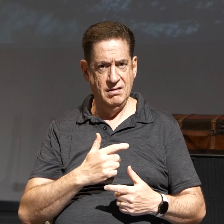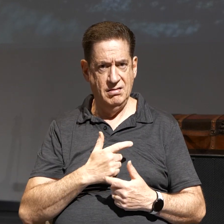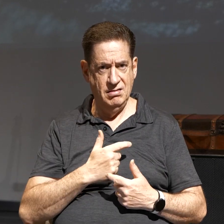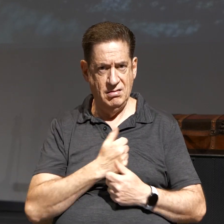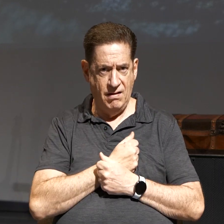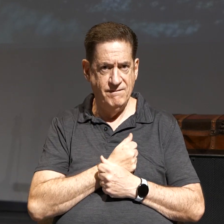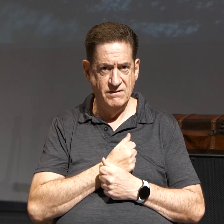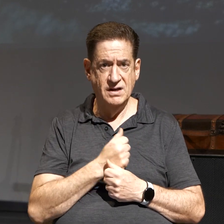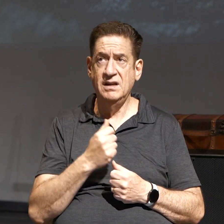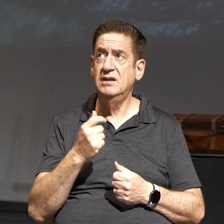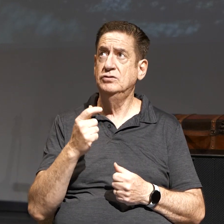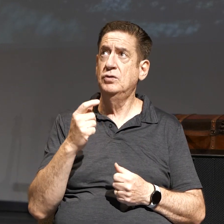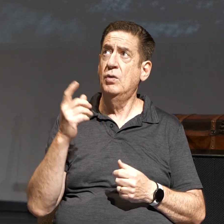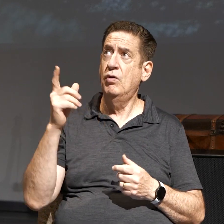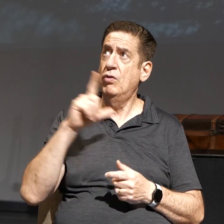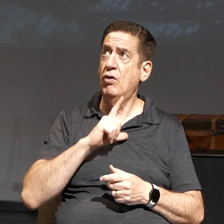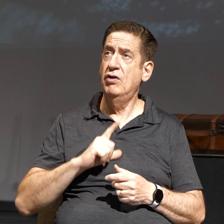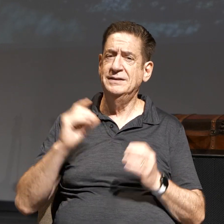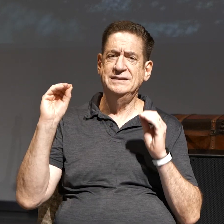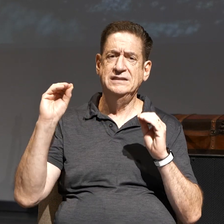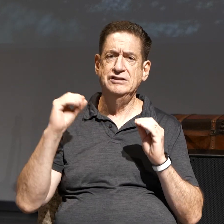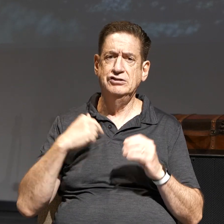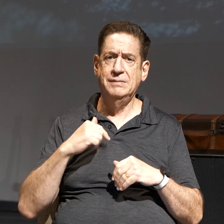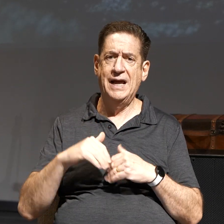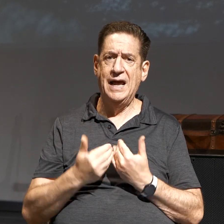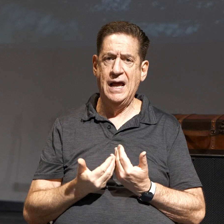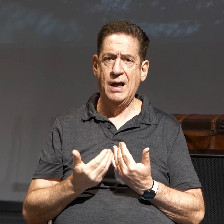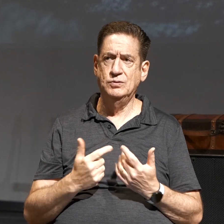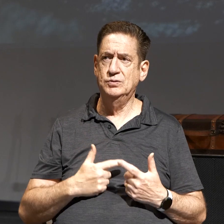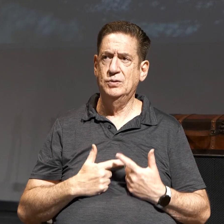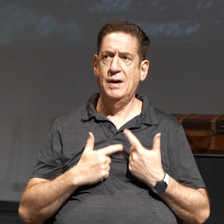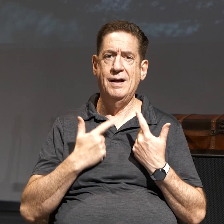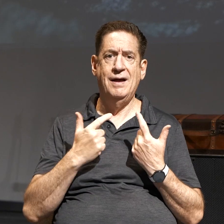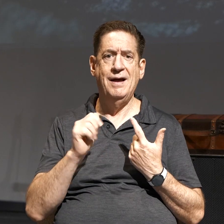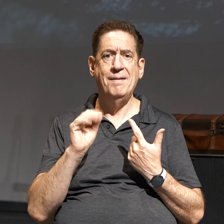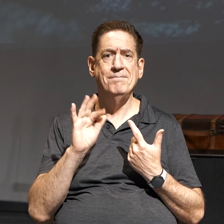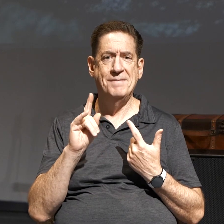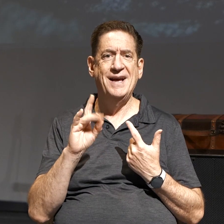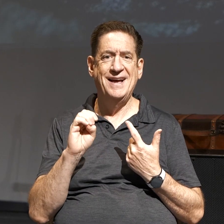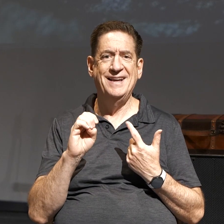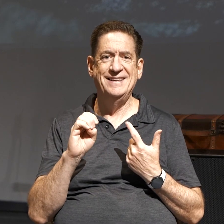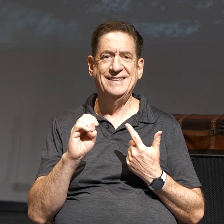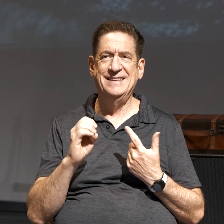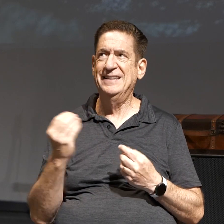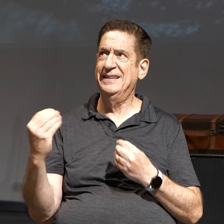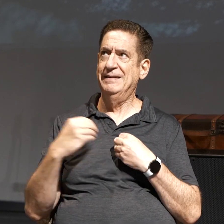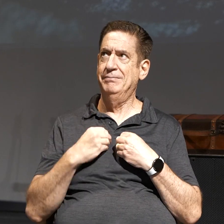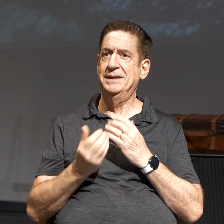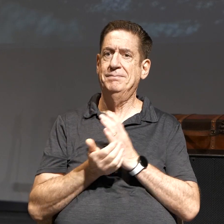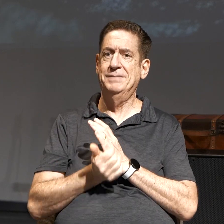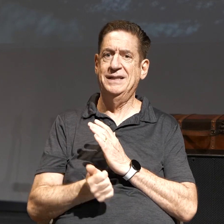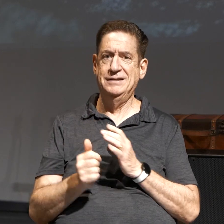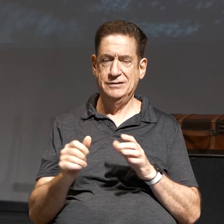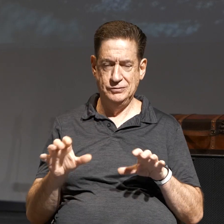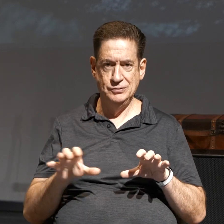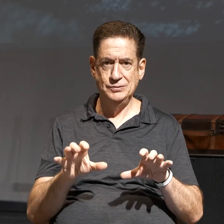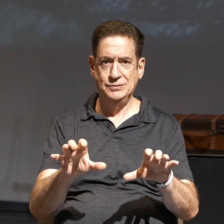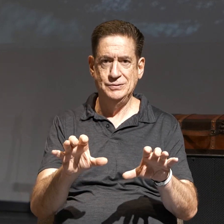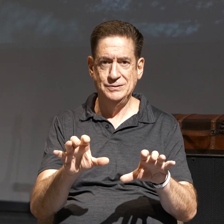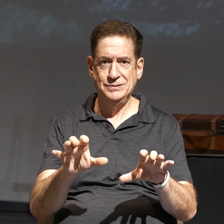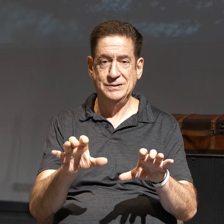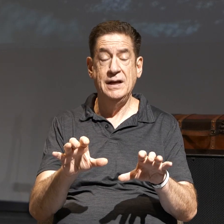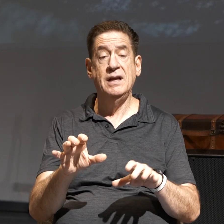do that. Teach me how to abide. Give me the ability to pull that off. In fact, that's the next one. Second,